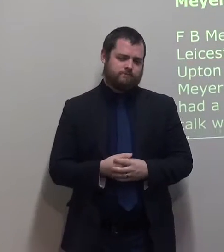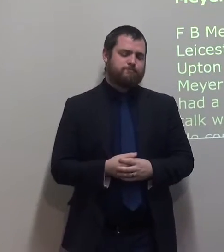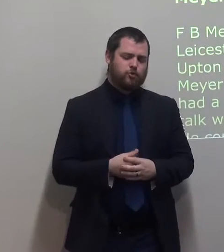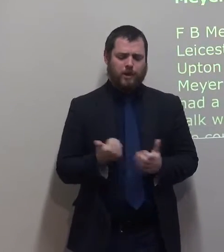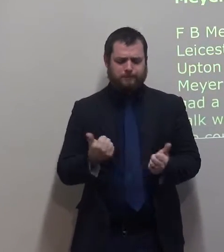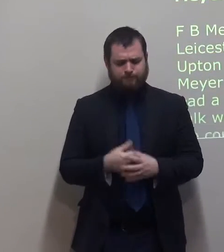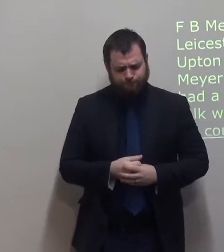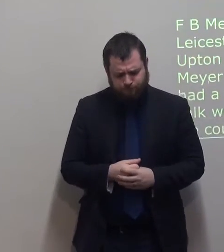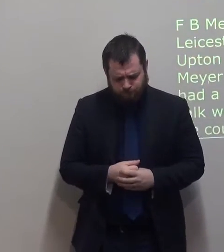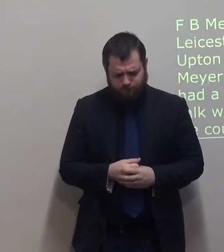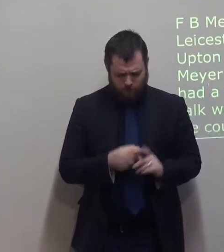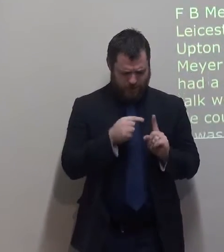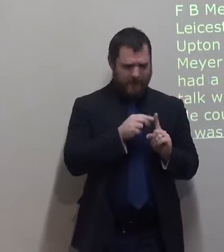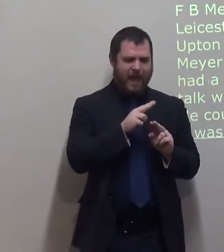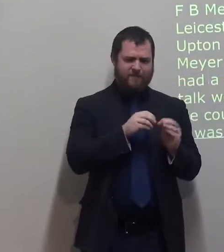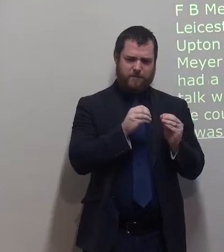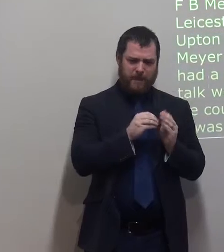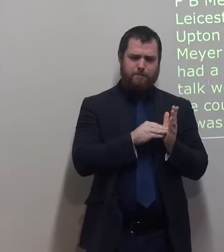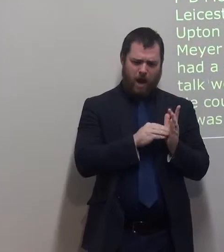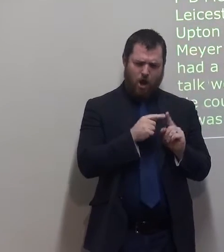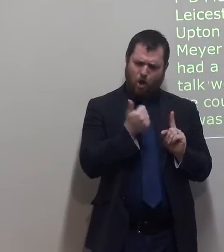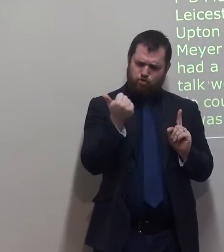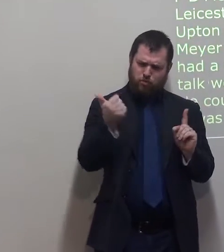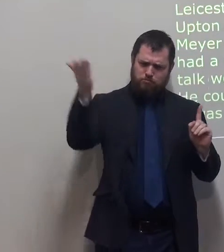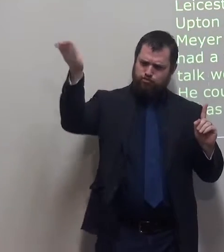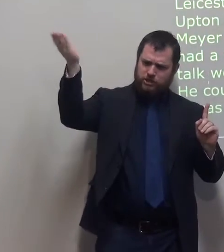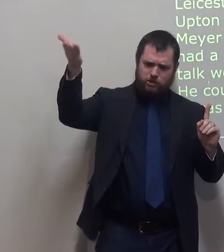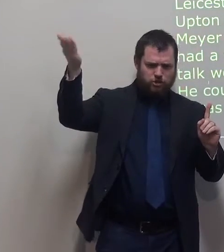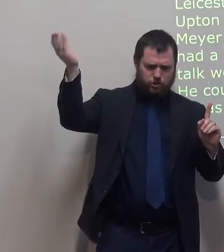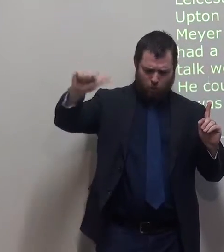F.B. Meyer was a good preacher. He had a very good skill.